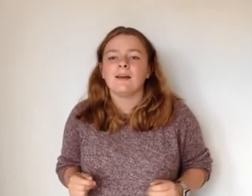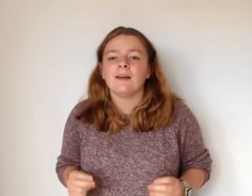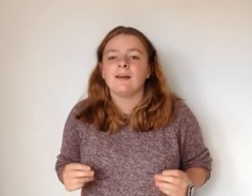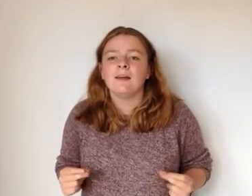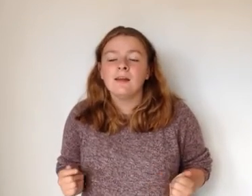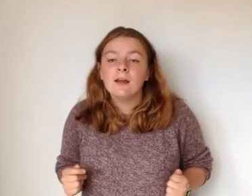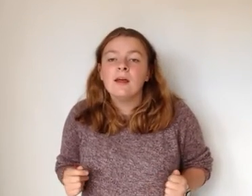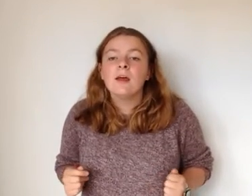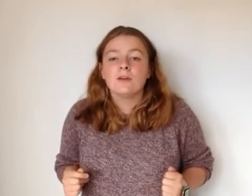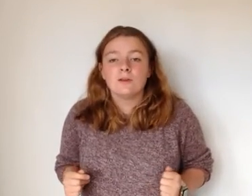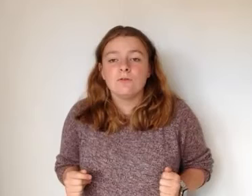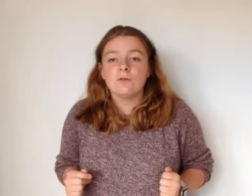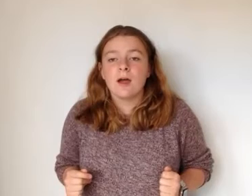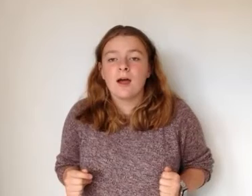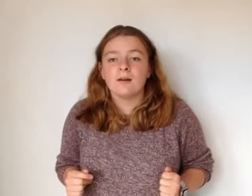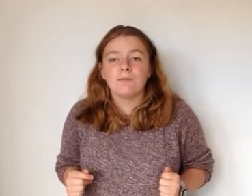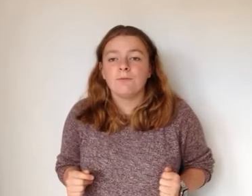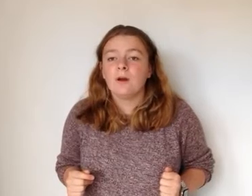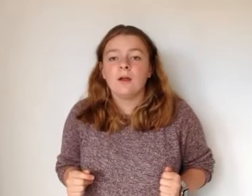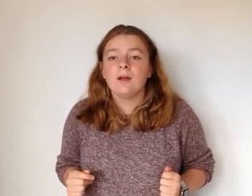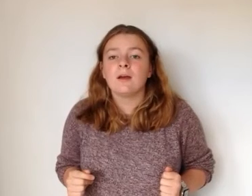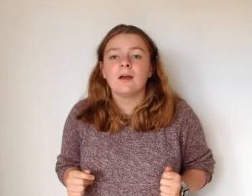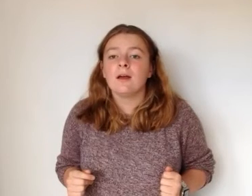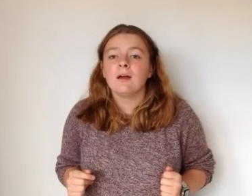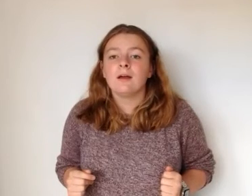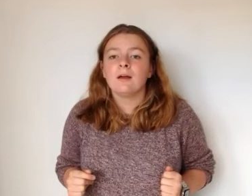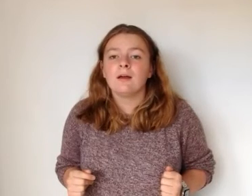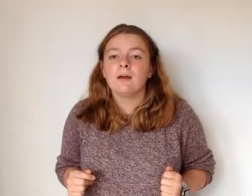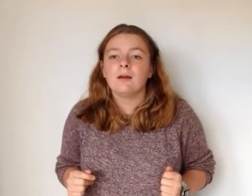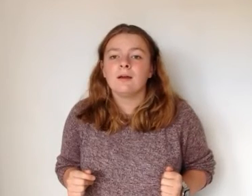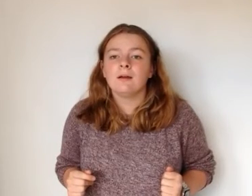-da You got a friend And